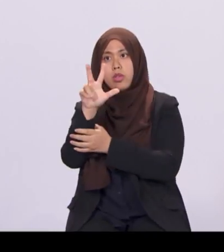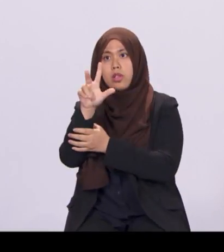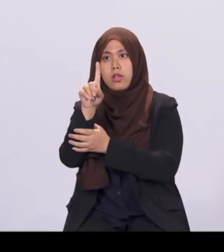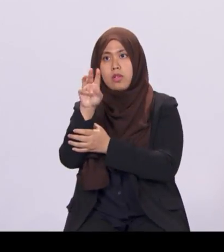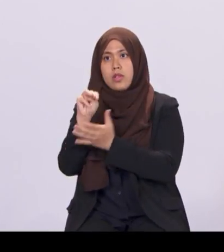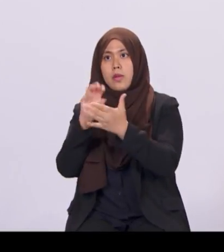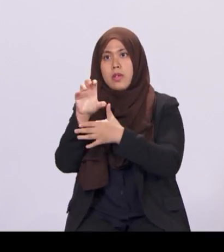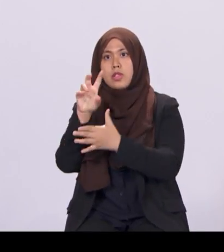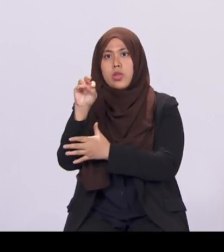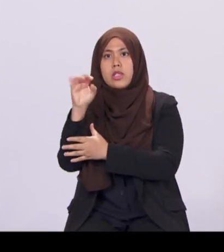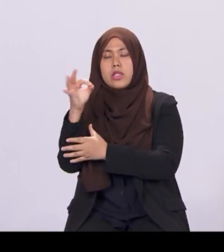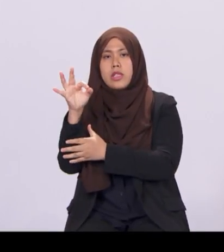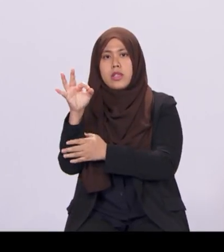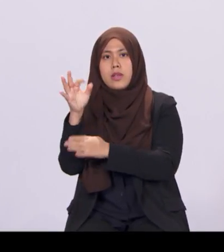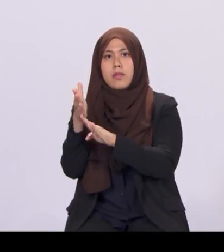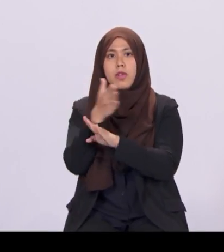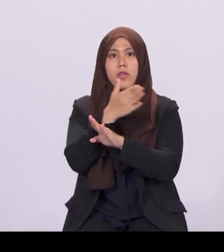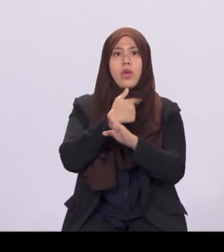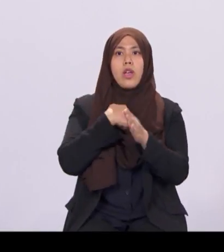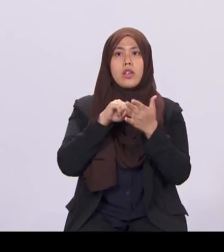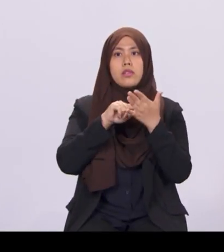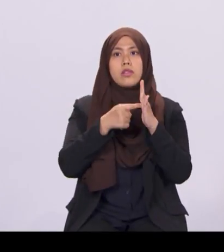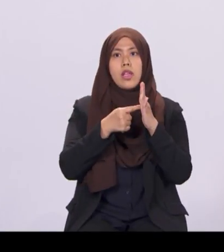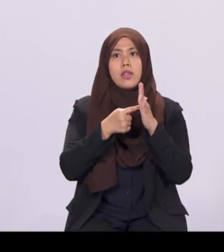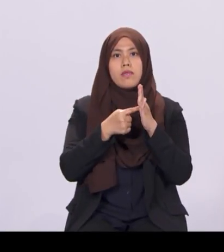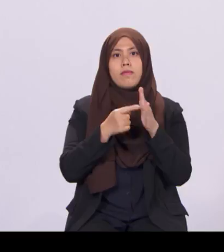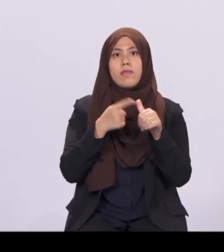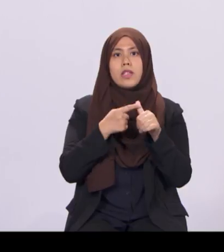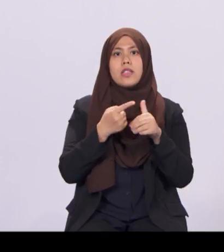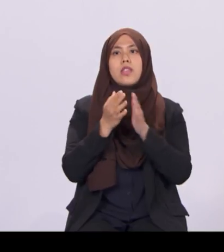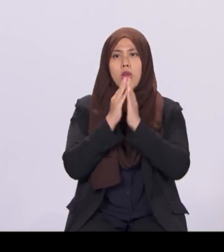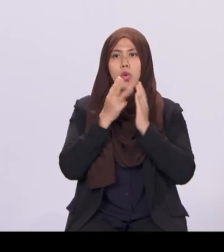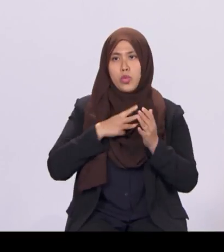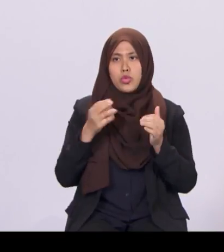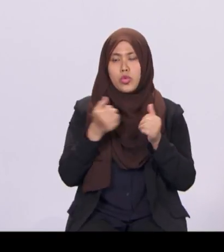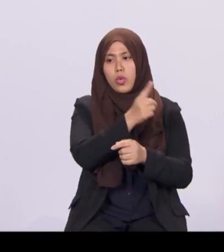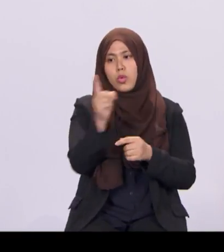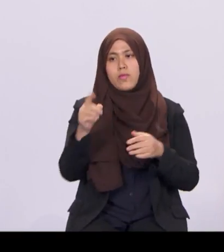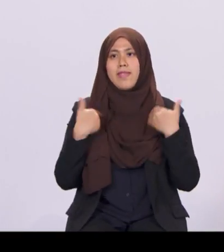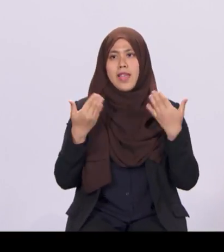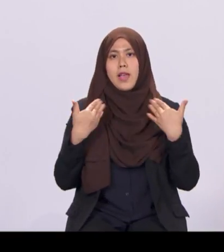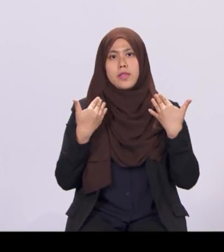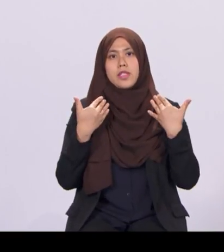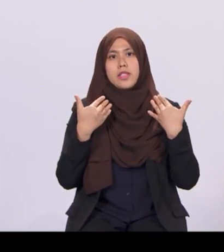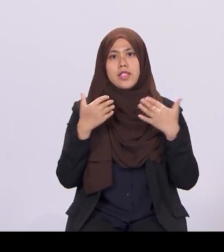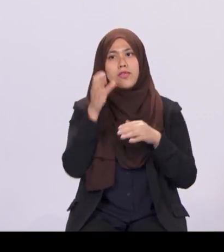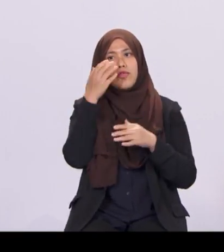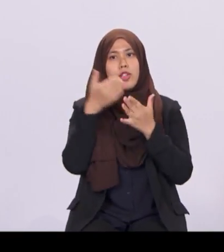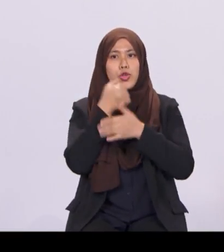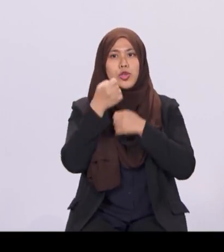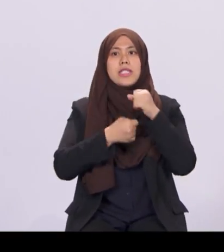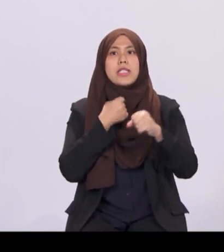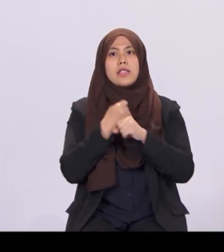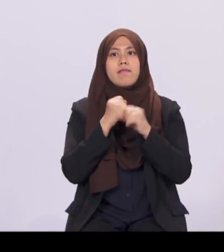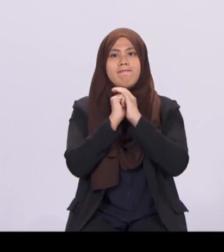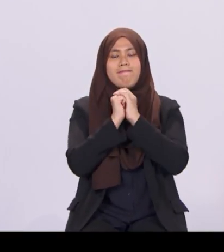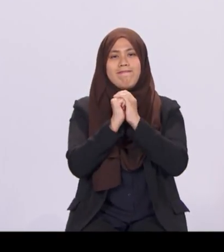Before I start, let me first wish everyone a very happy Lunar New Year. This is going to be a long budget